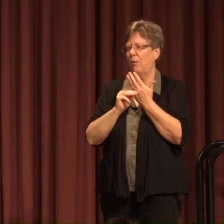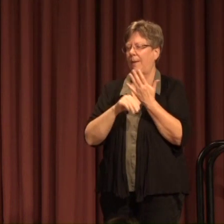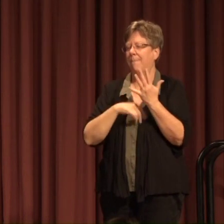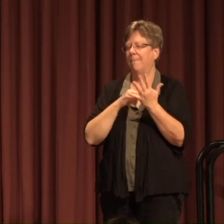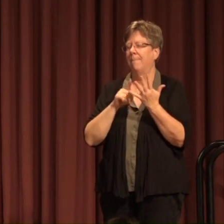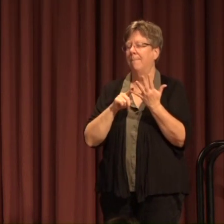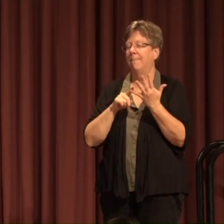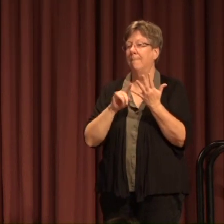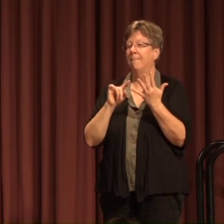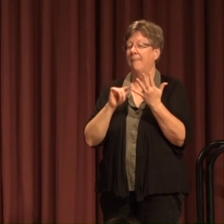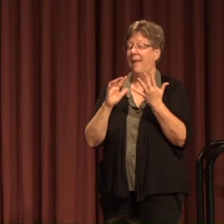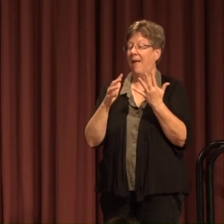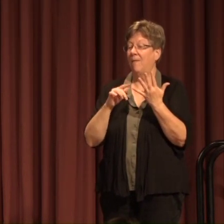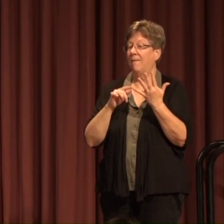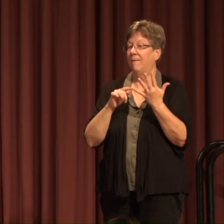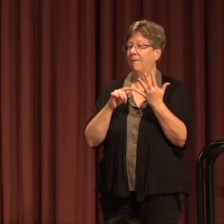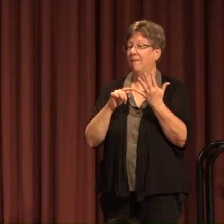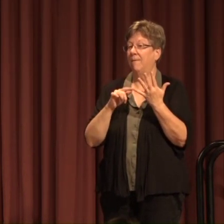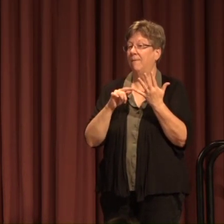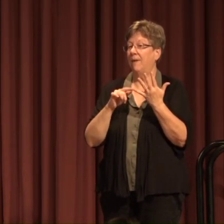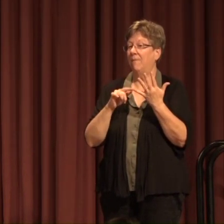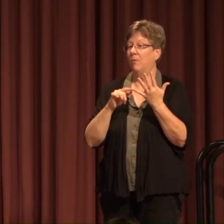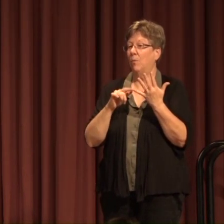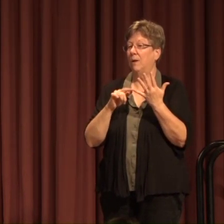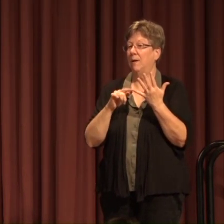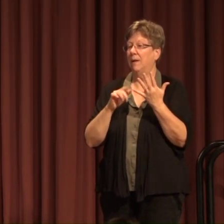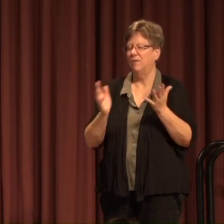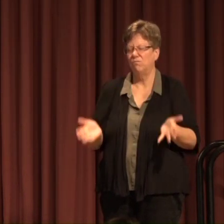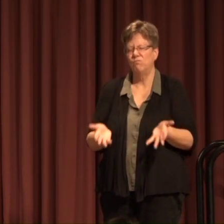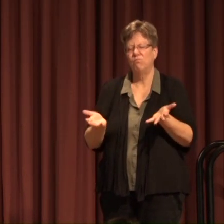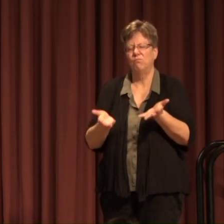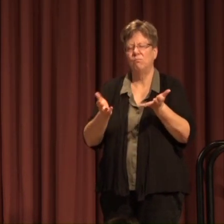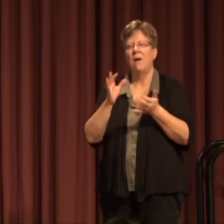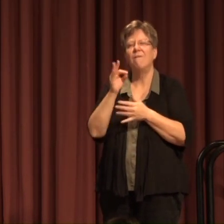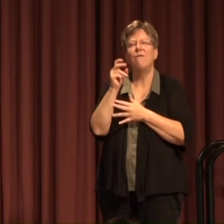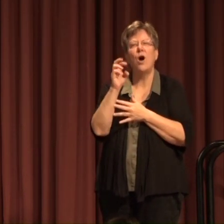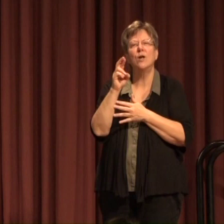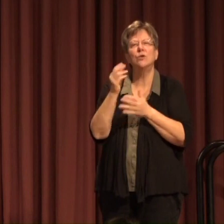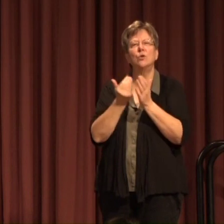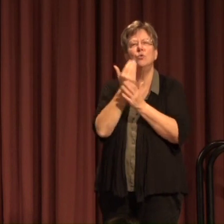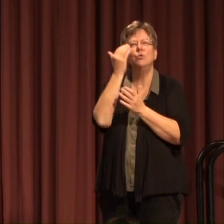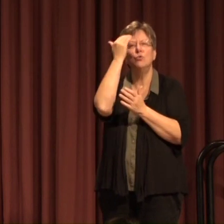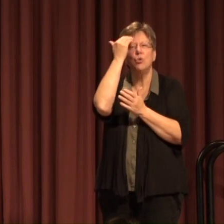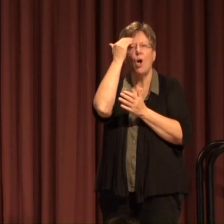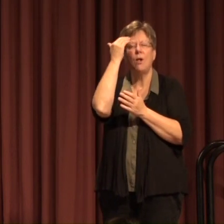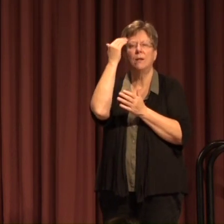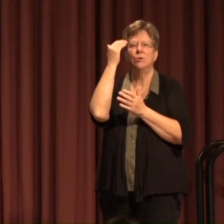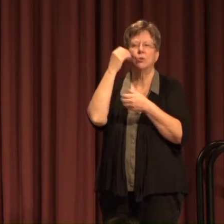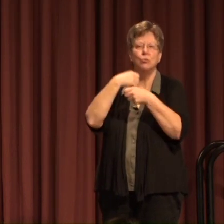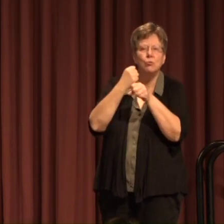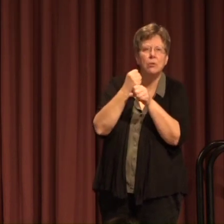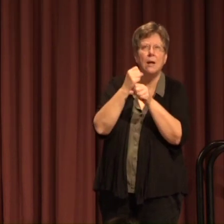And the fifth one is Foster new knowledge creation and innovation